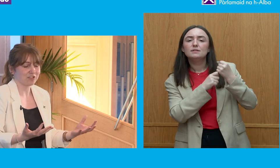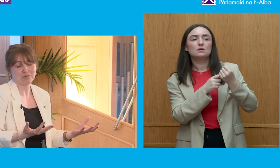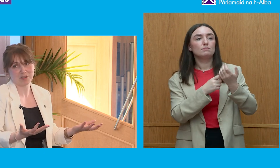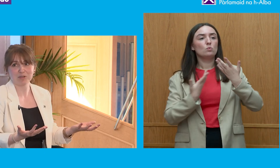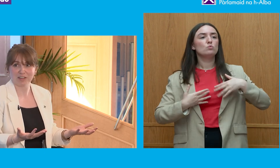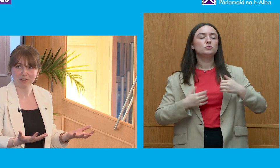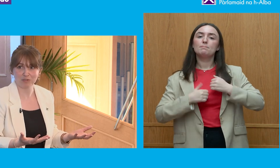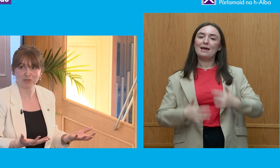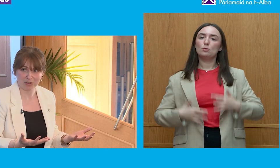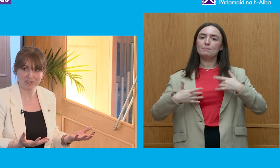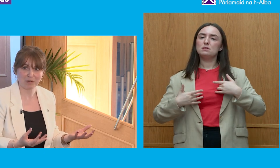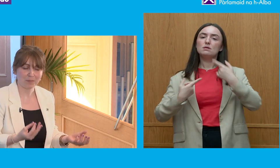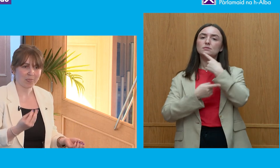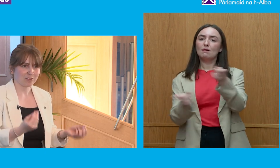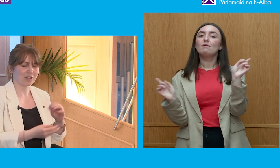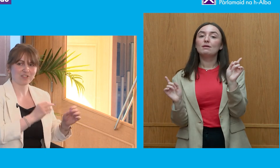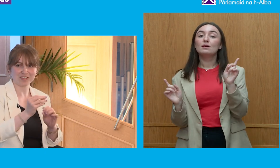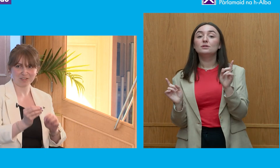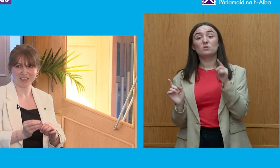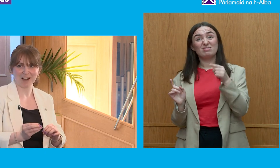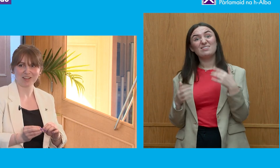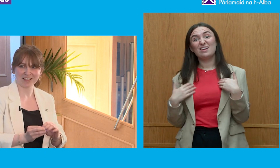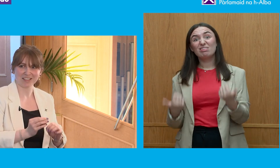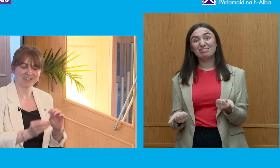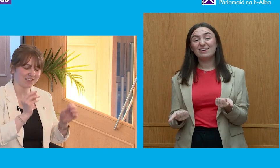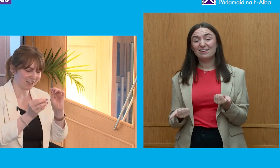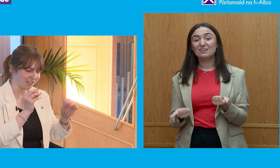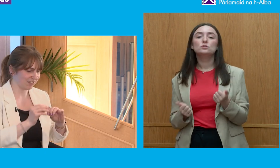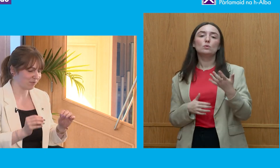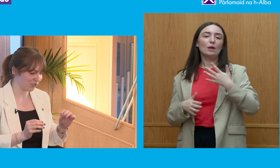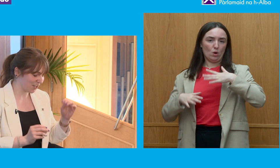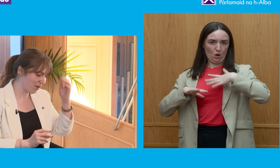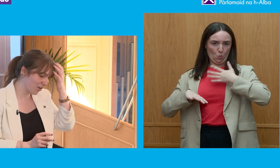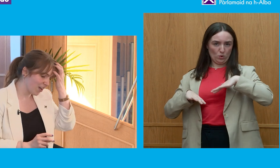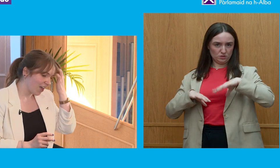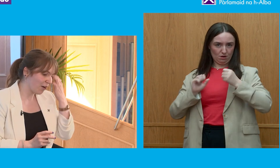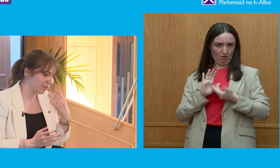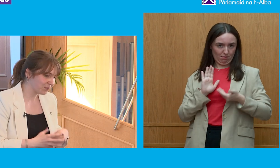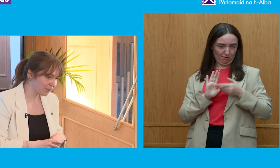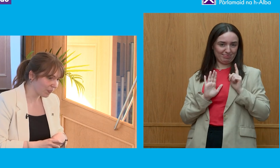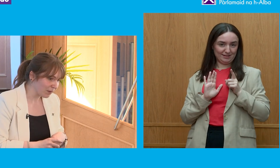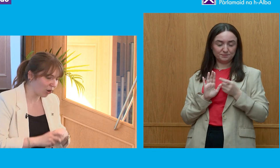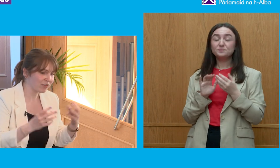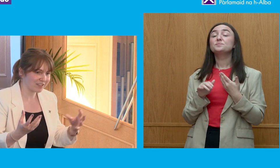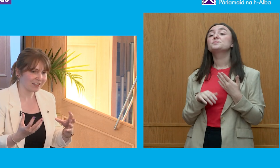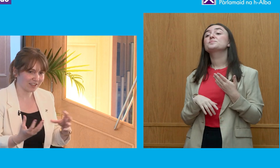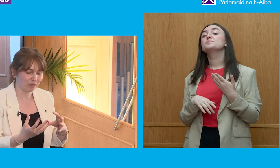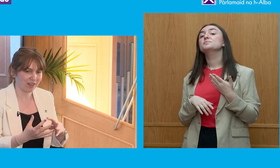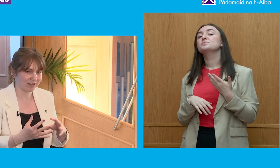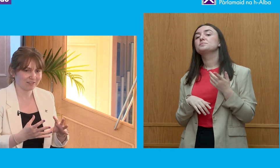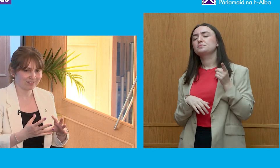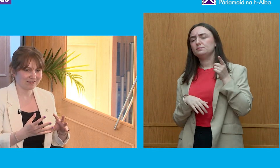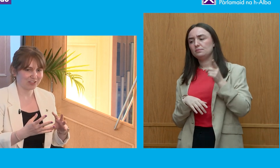which is actually maybe quite healthy for a democracy. So that's just as a weak caveat, that's something to think about. But obviously